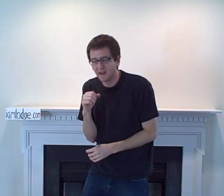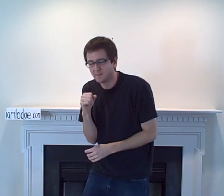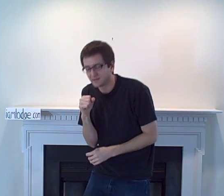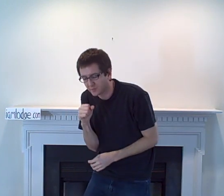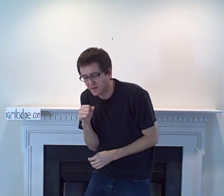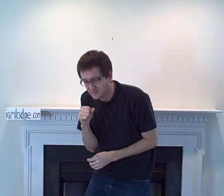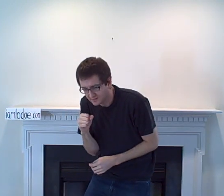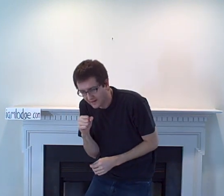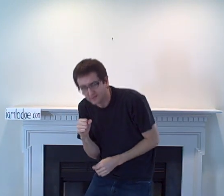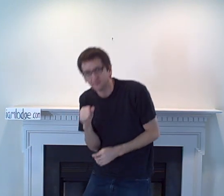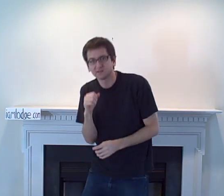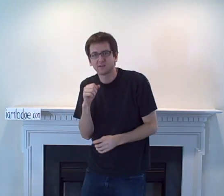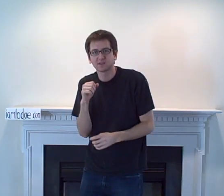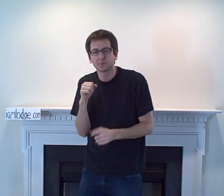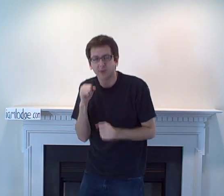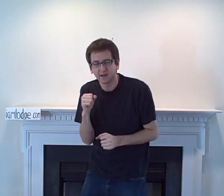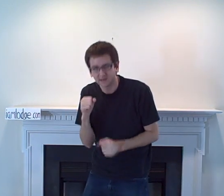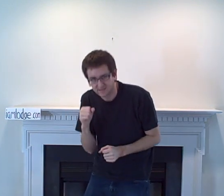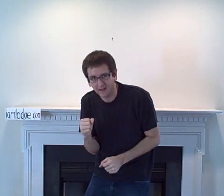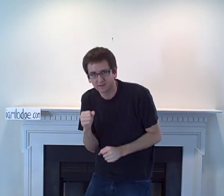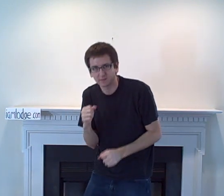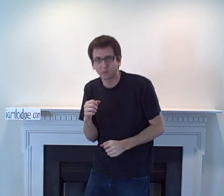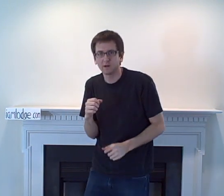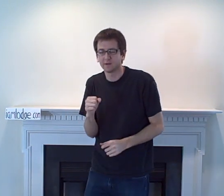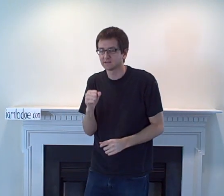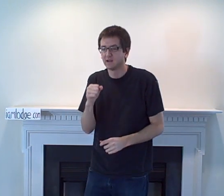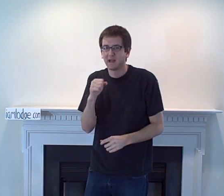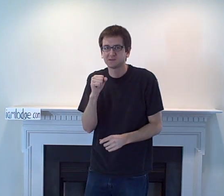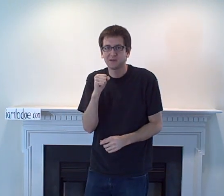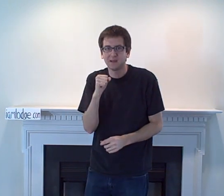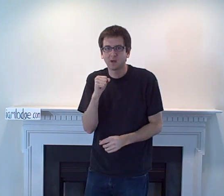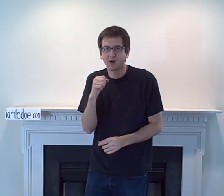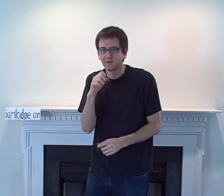aiming to break you down. So they start breaking us down and getting rid of us as we keep coughing.